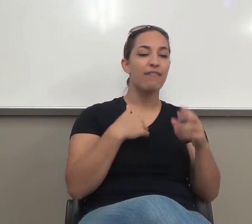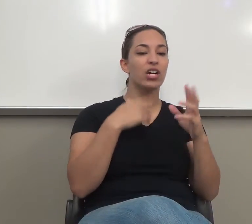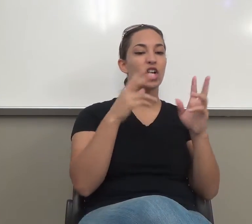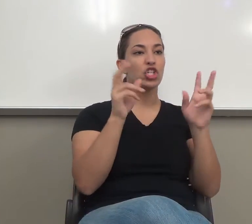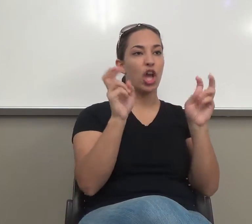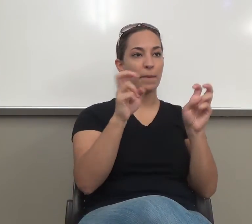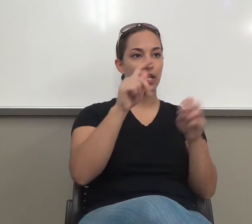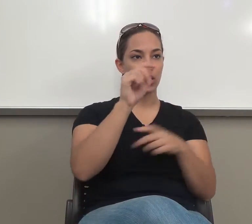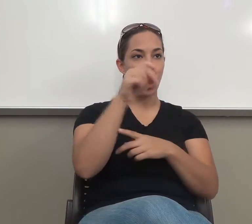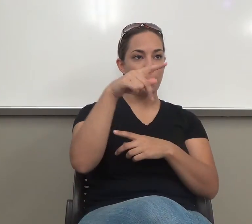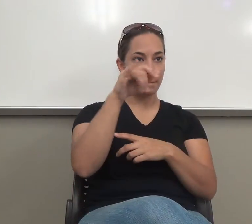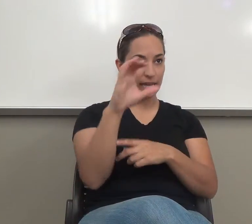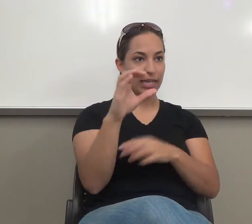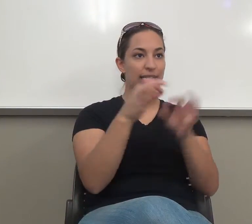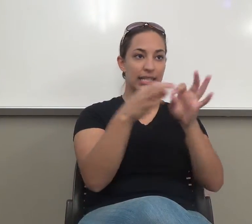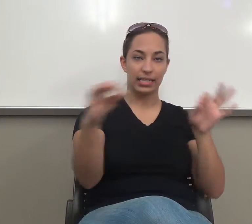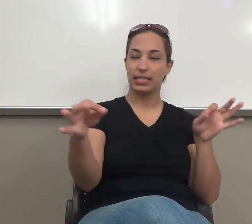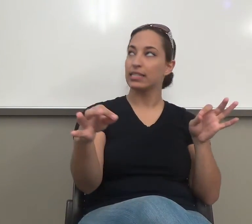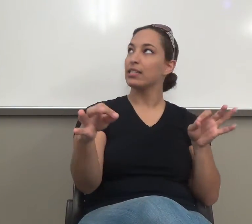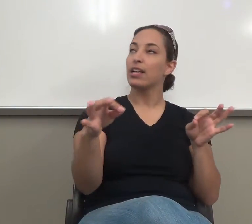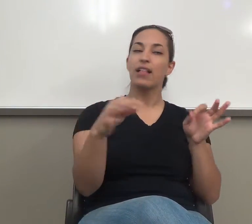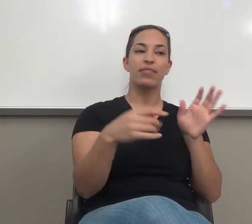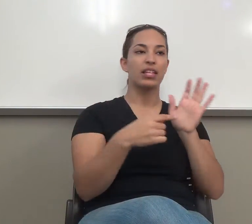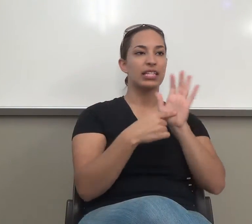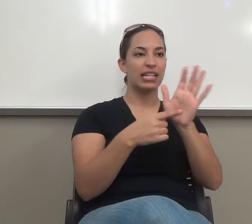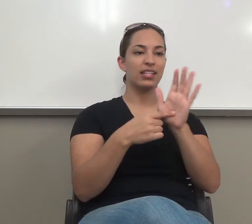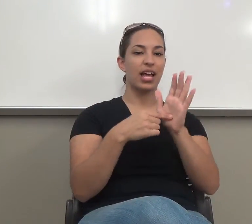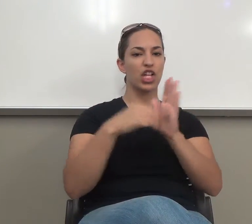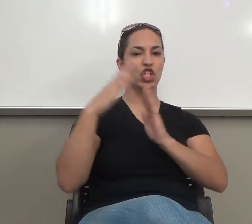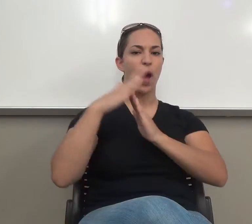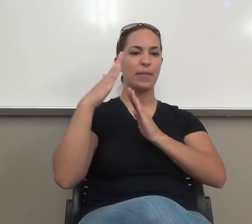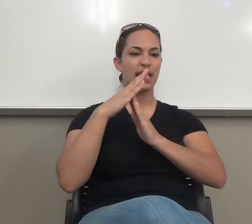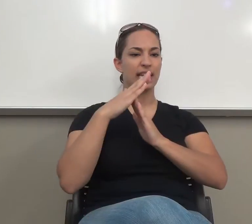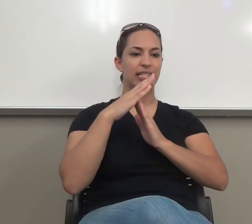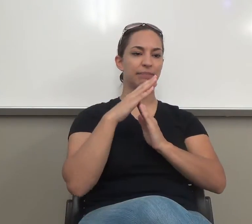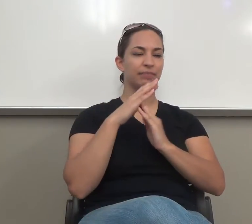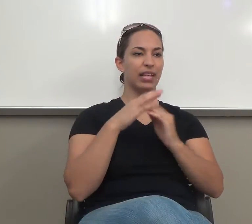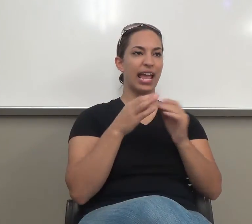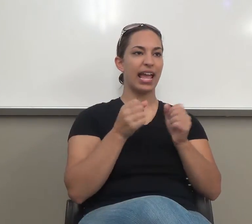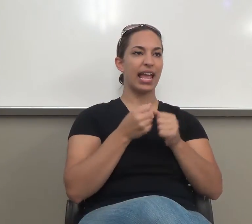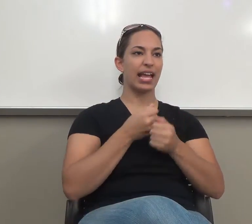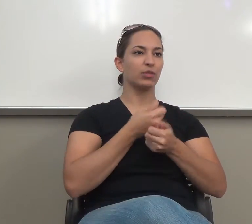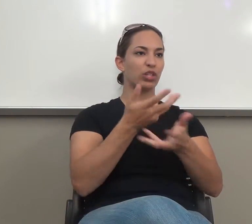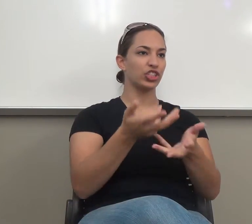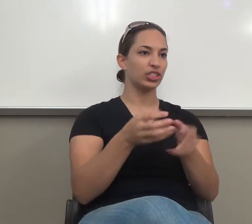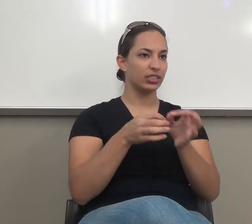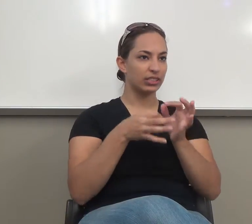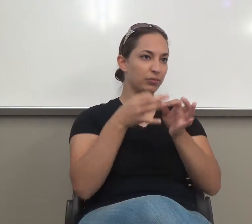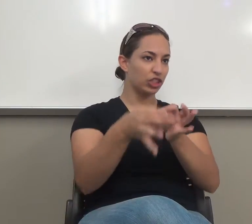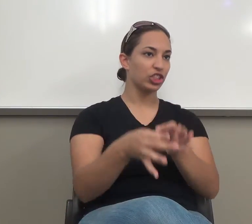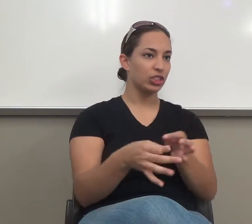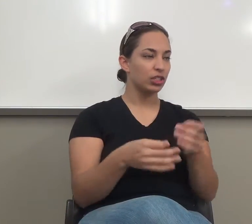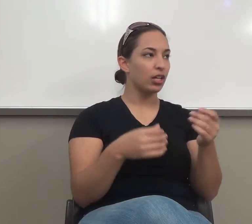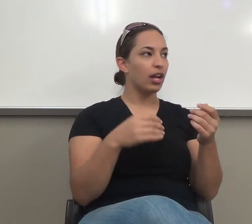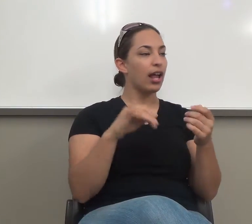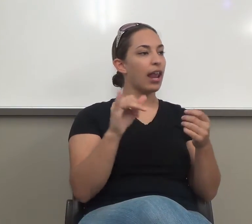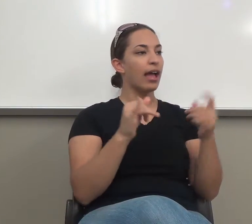impression, if you describe this pen, what are you saying about this pen? Is this pen pretty? Is it